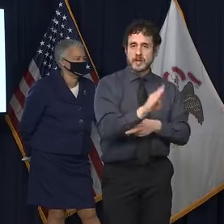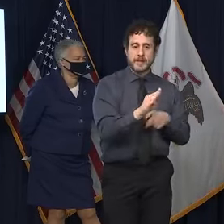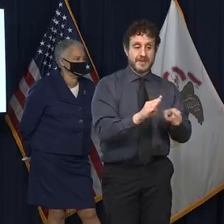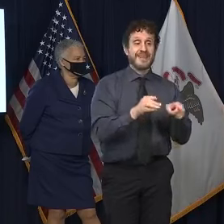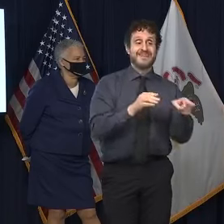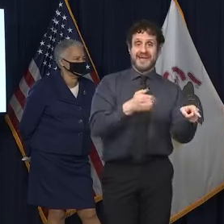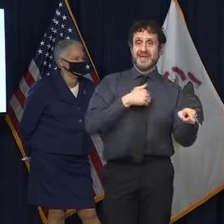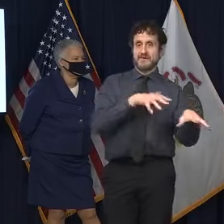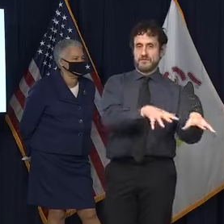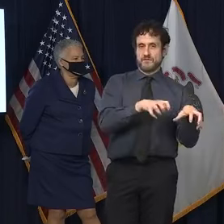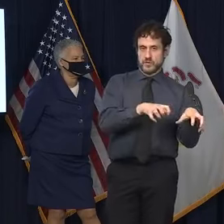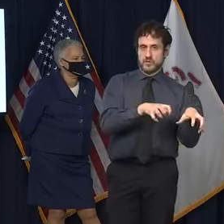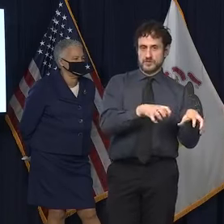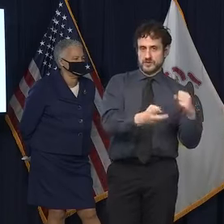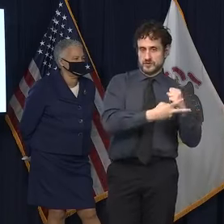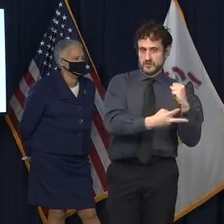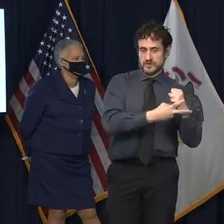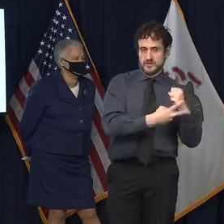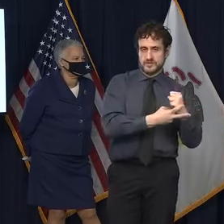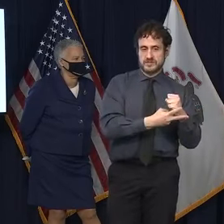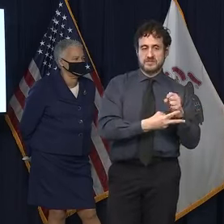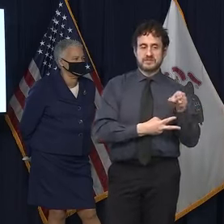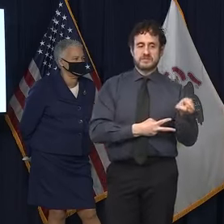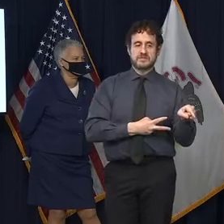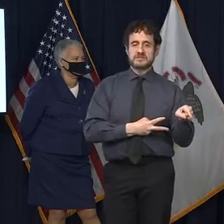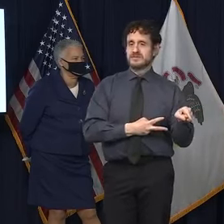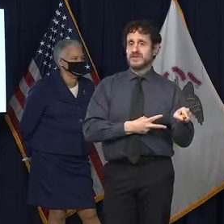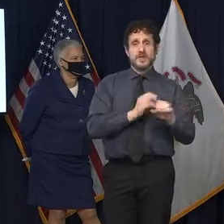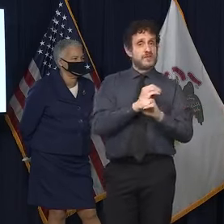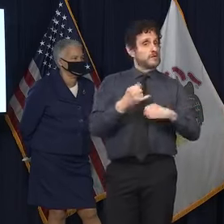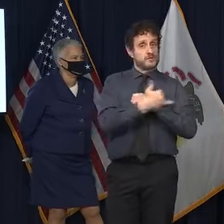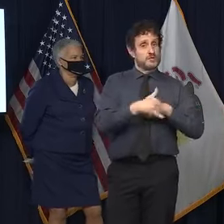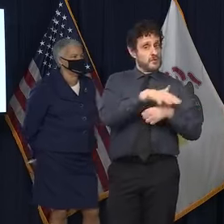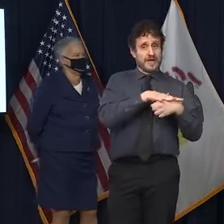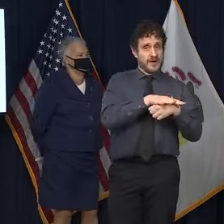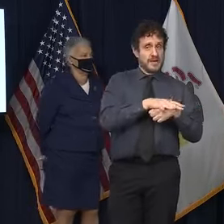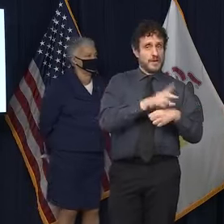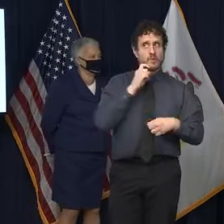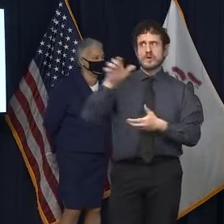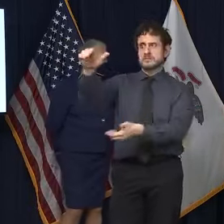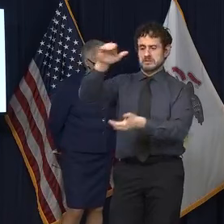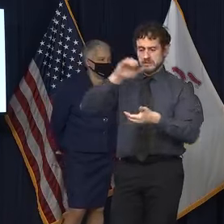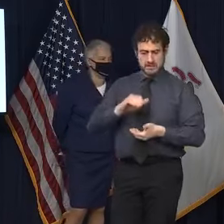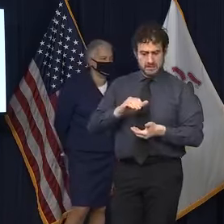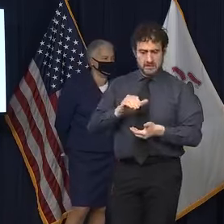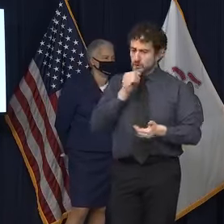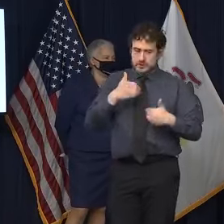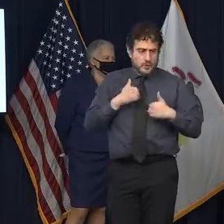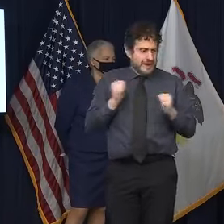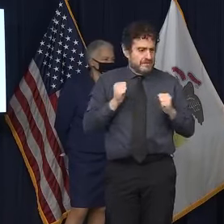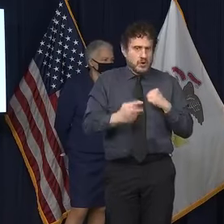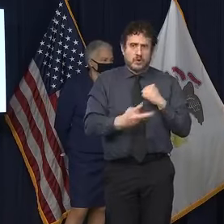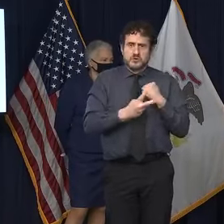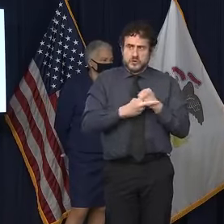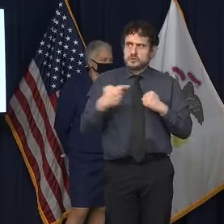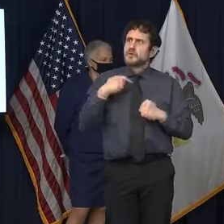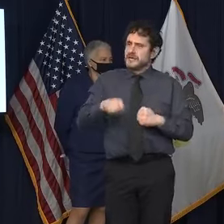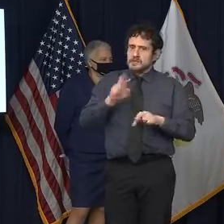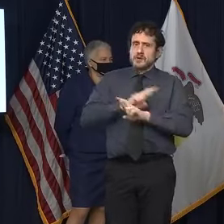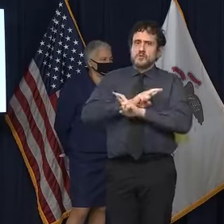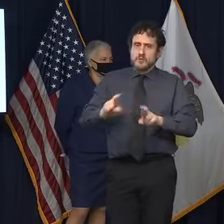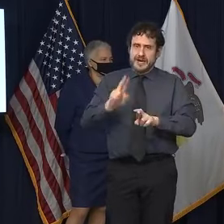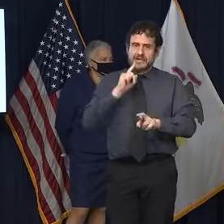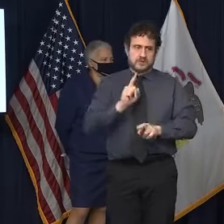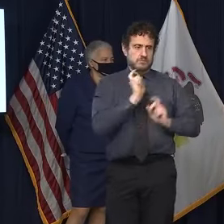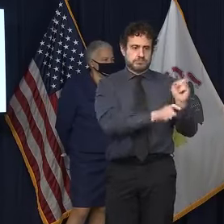cold storage. No county or hospital wants these pulled out of ultra cold storage until they are absolutely ready to